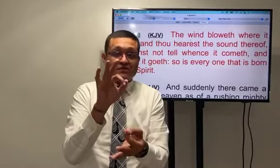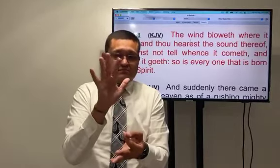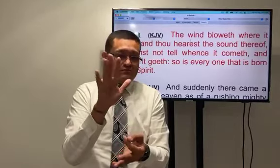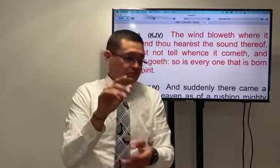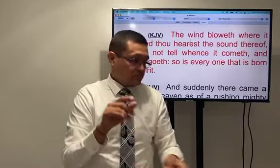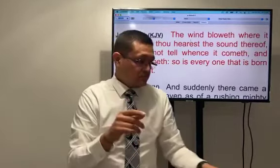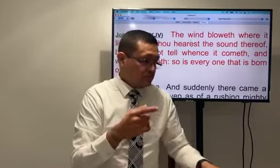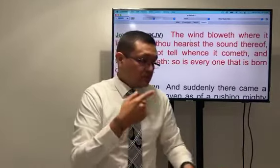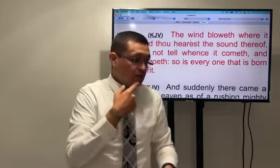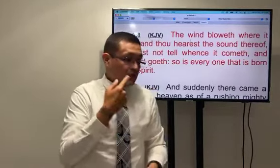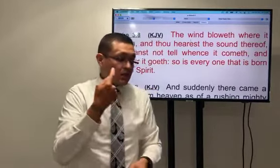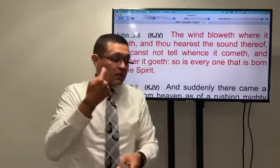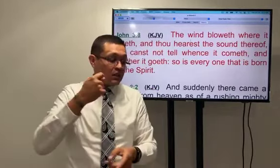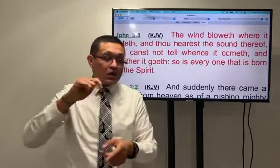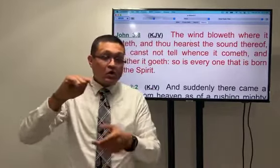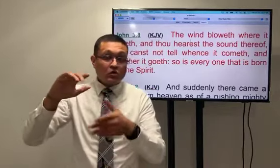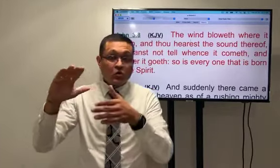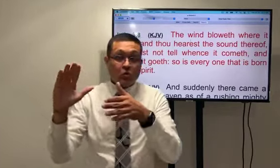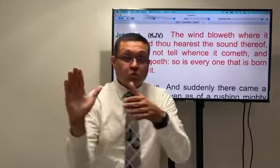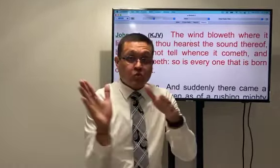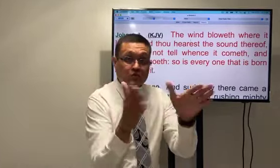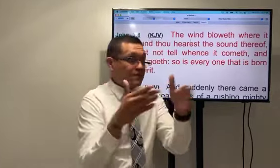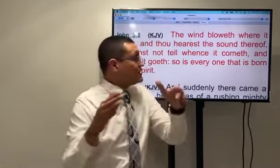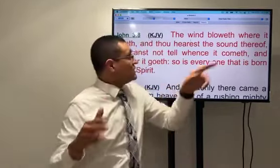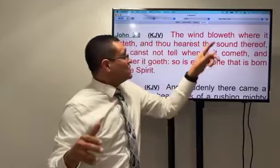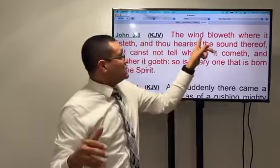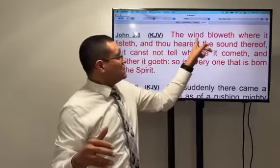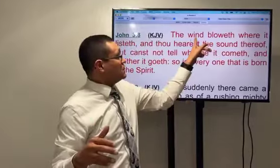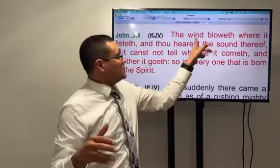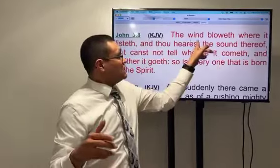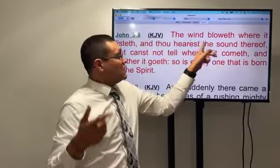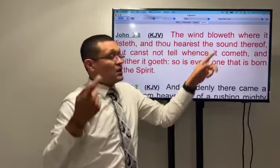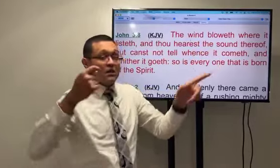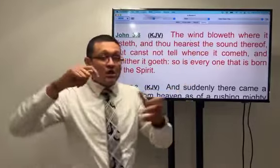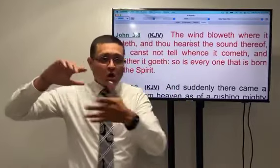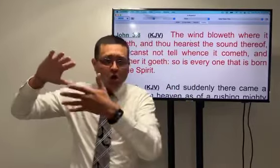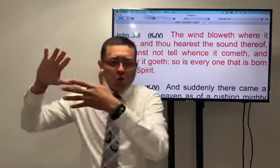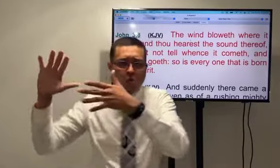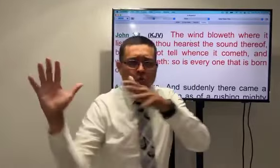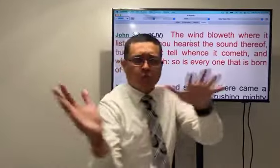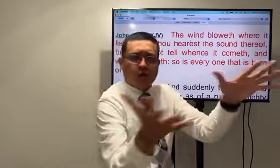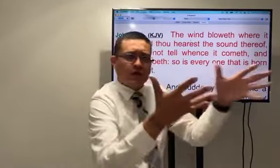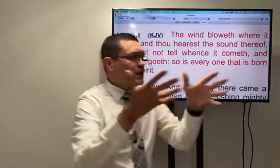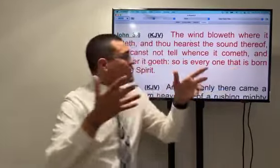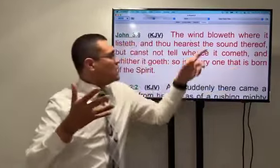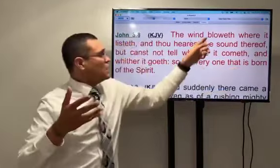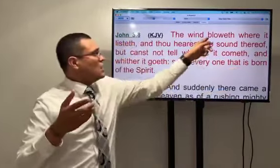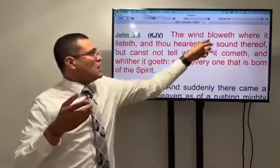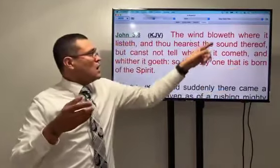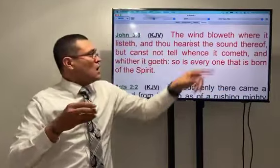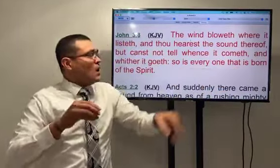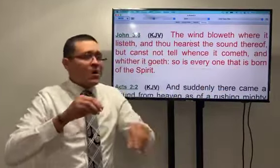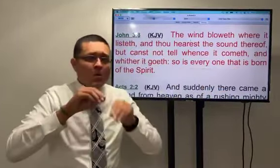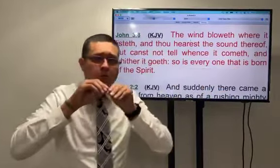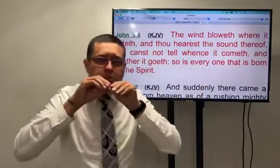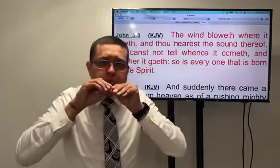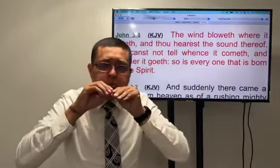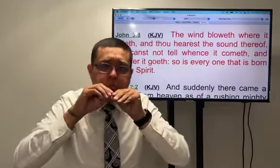again of the Spirit the wind the wind bloweth